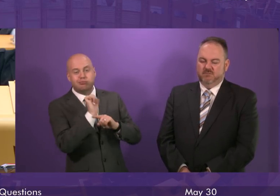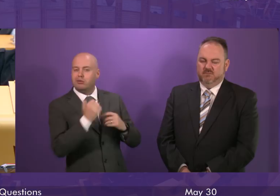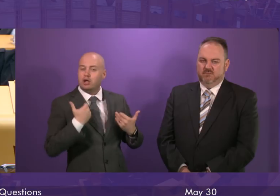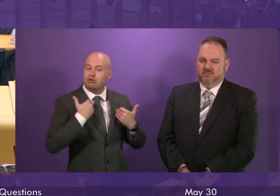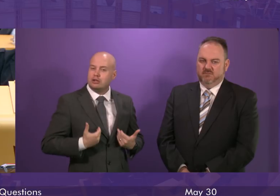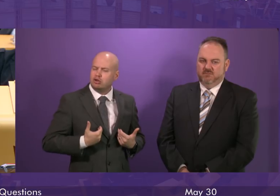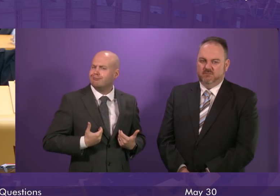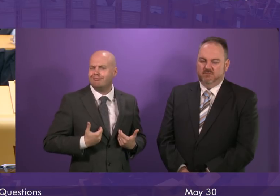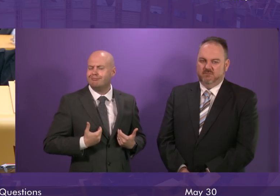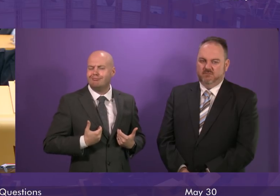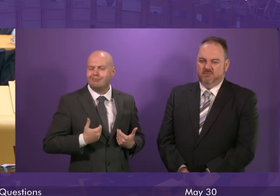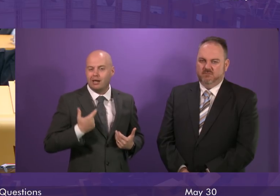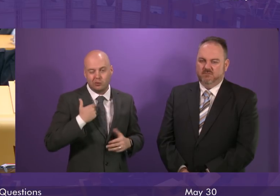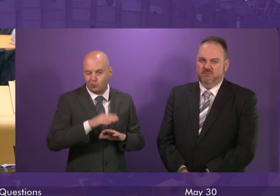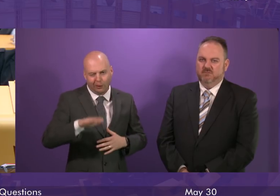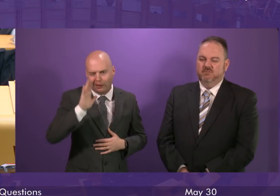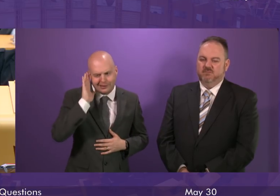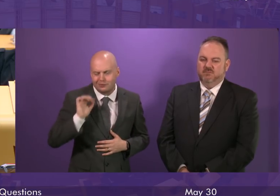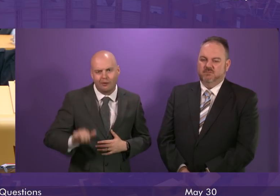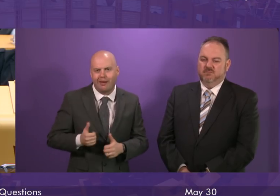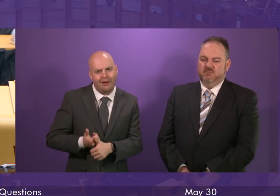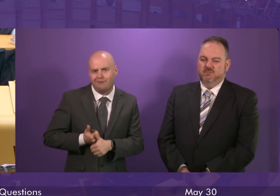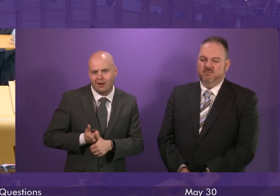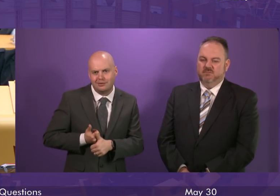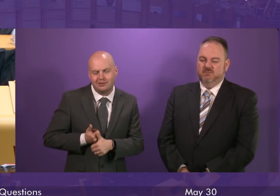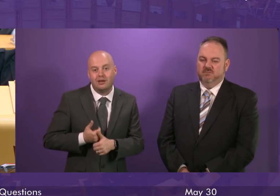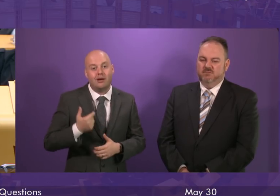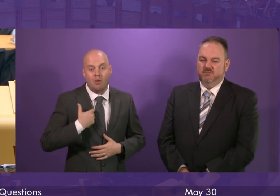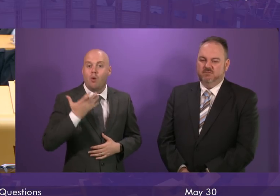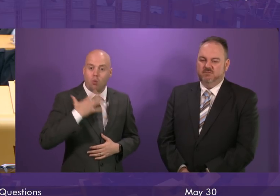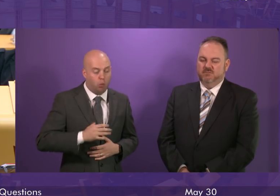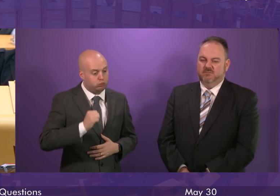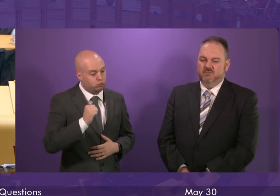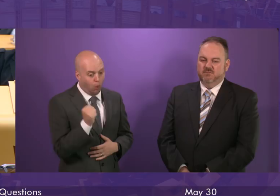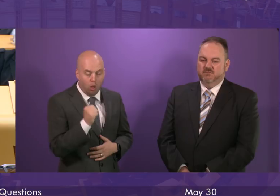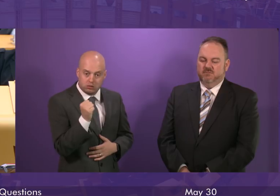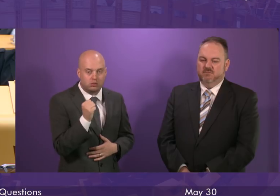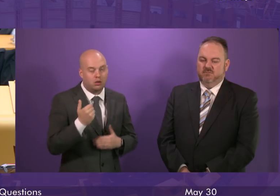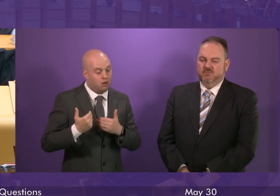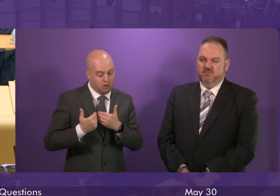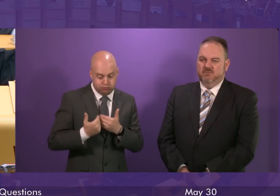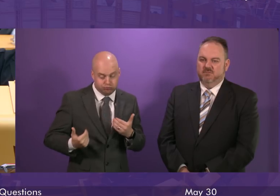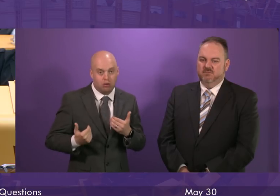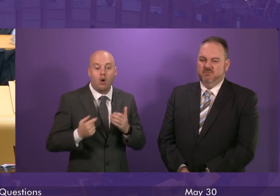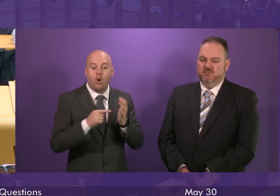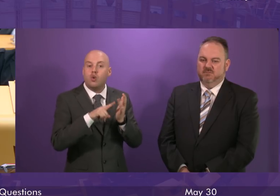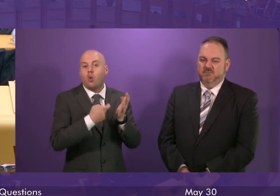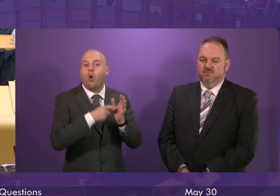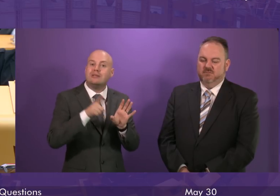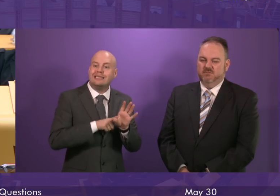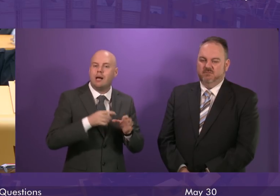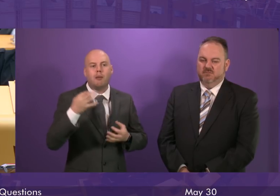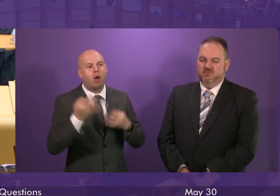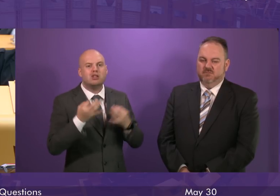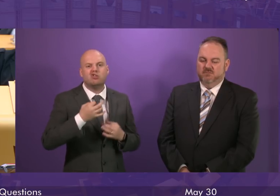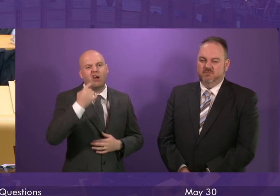The lesson in the medium to longer term is that we should get out of a position in Scotland where Tory politicians think that what we